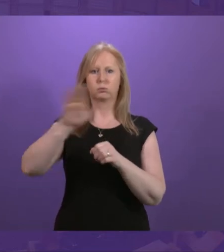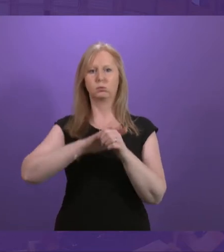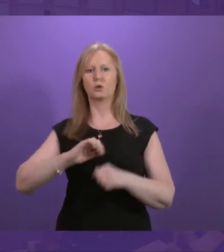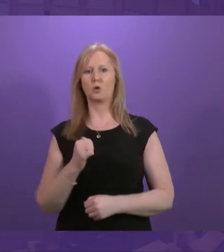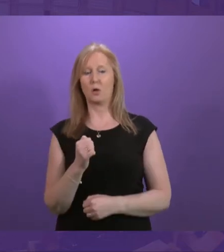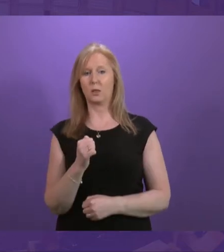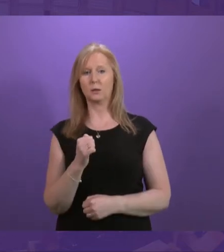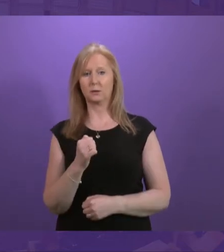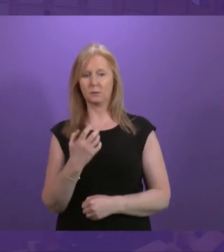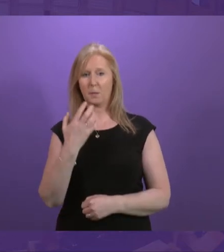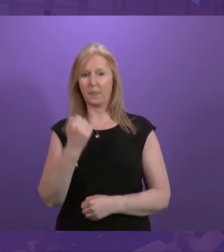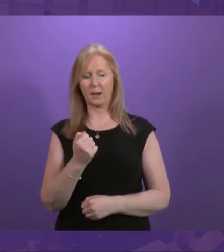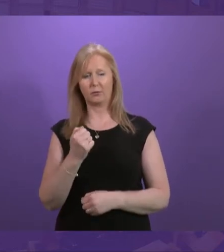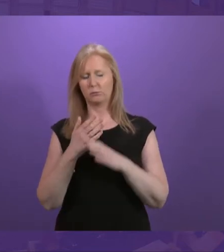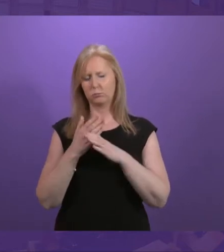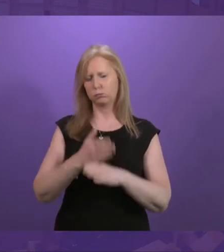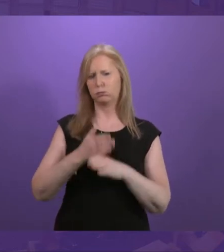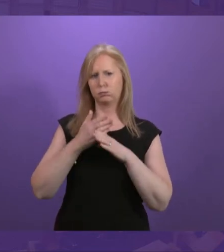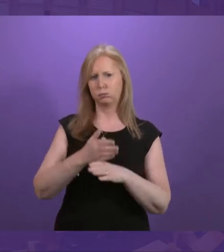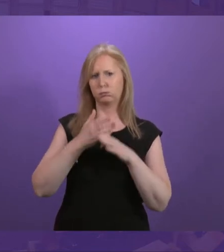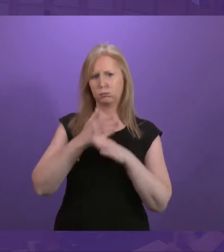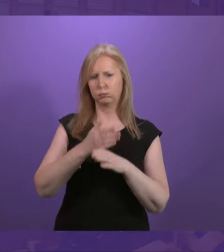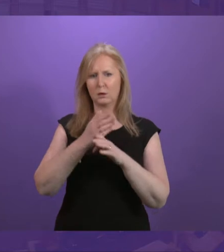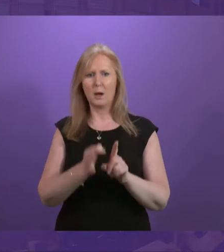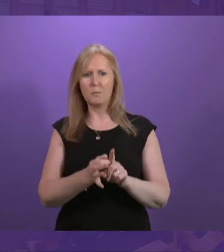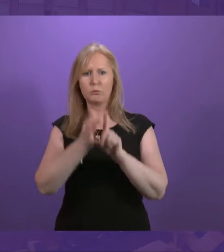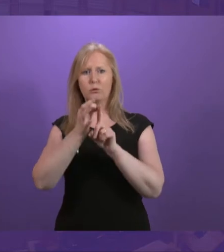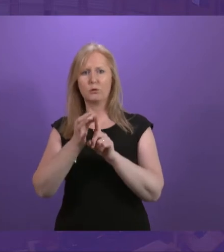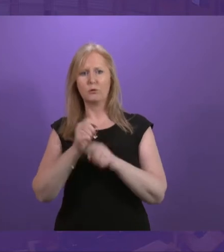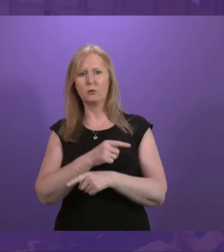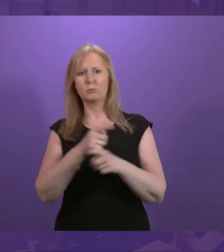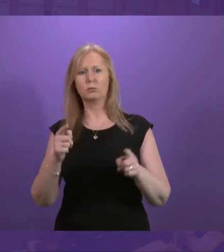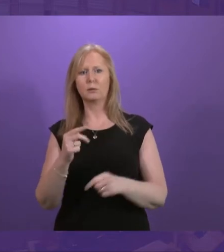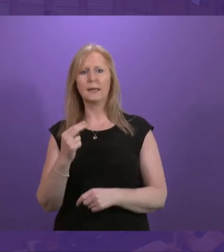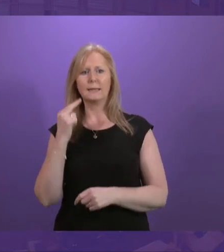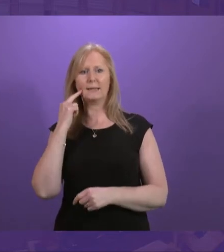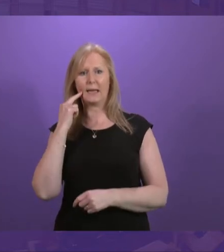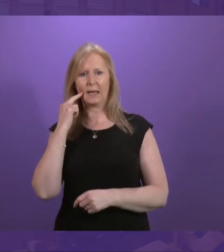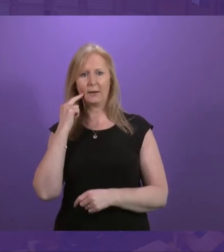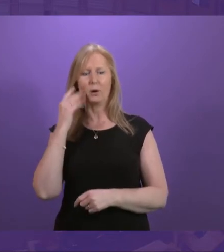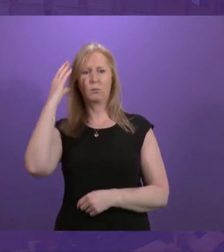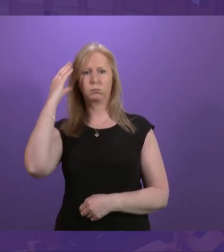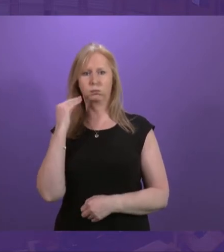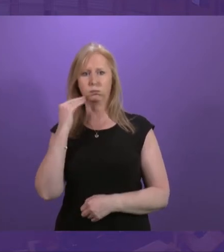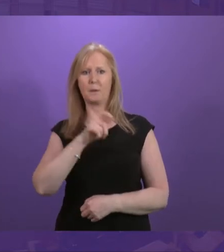They all work unstintingly to improve the lives of those who are deaf or otherwise suffer hearing loss and